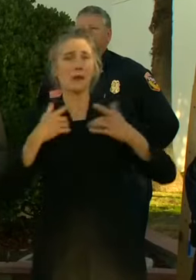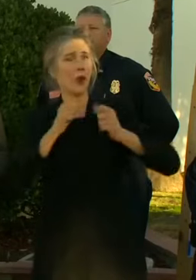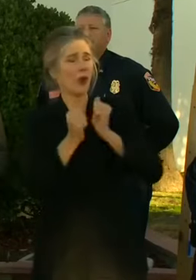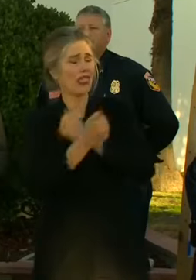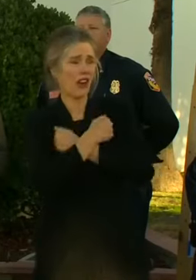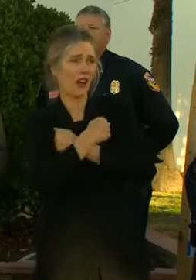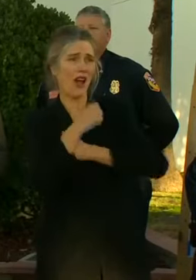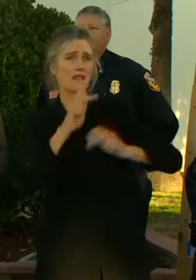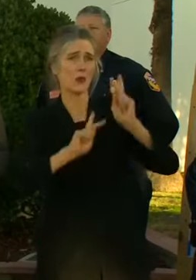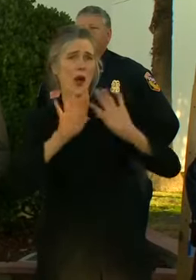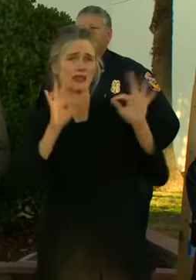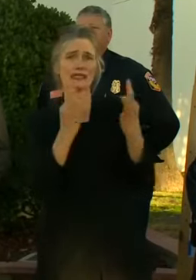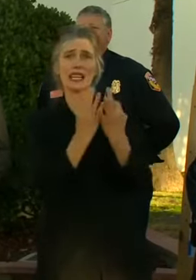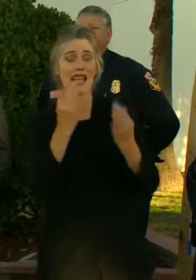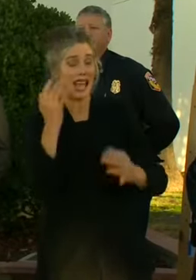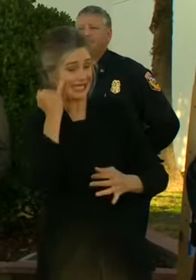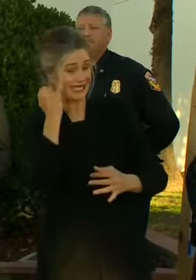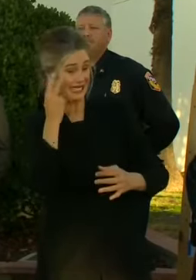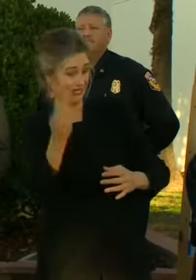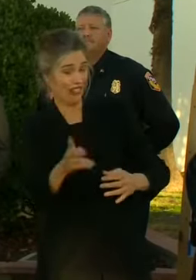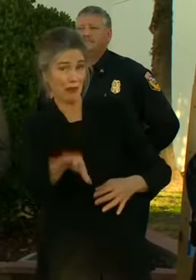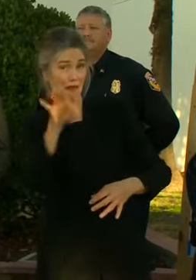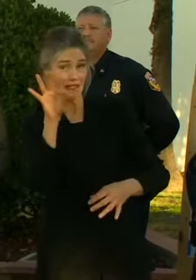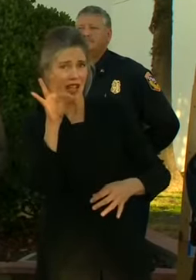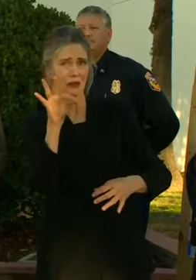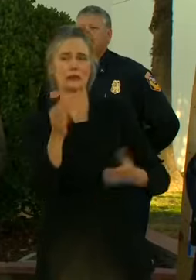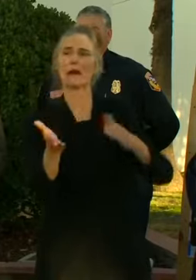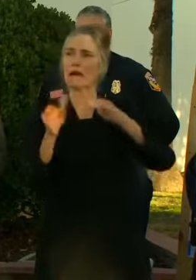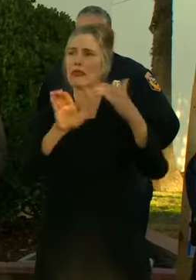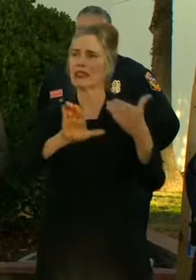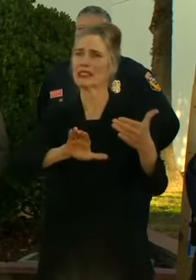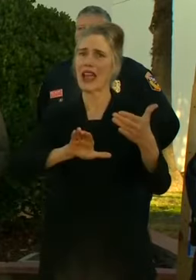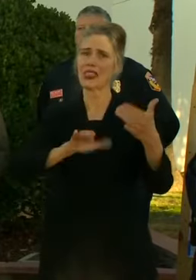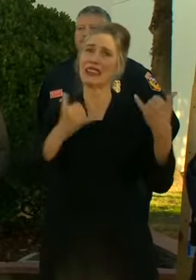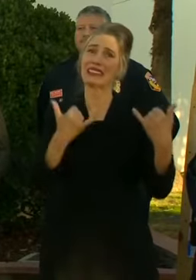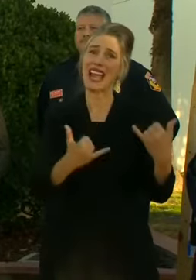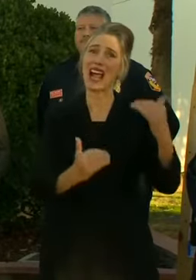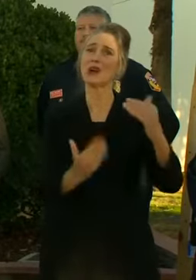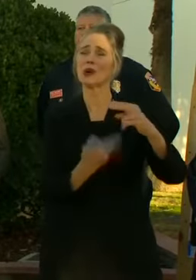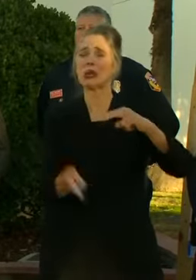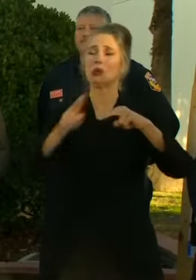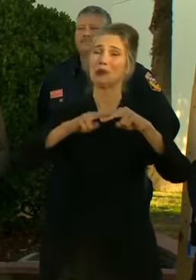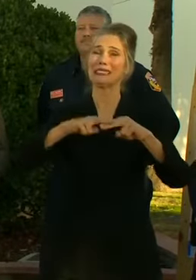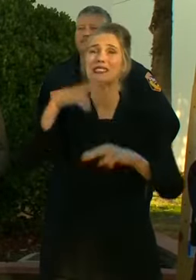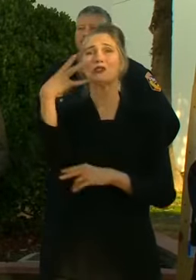We are saddened to report that the death toll has now risen to 17, with two additional